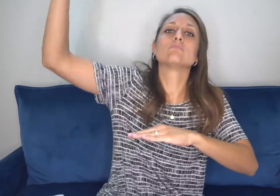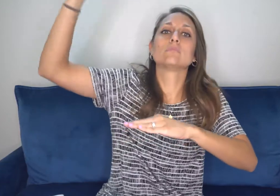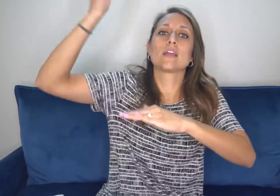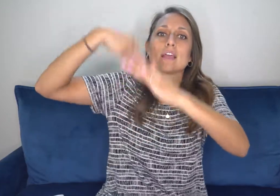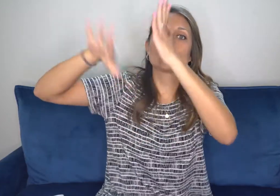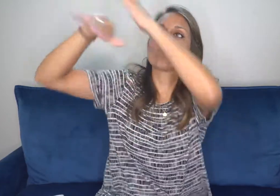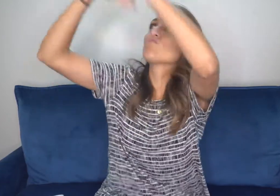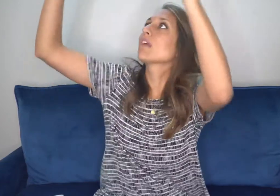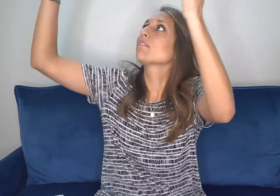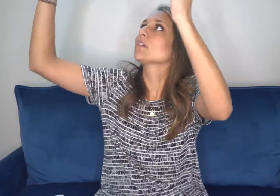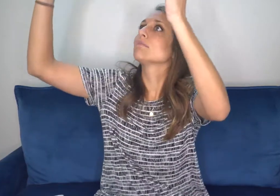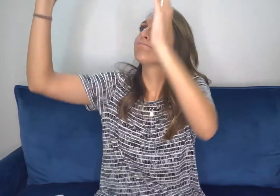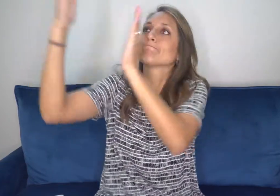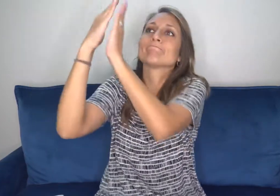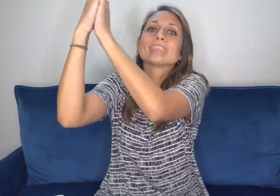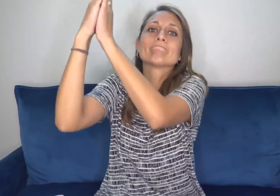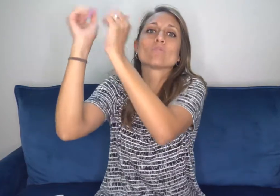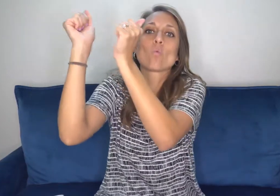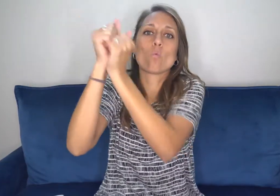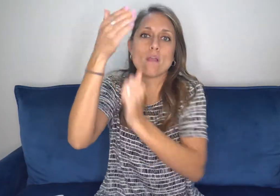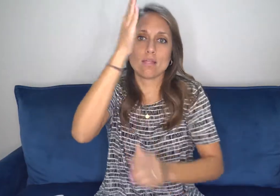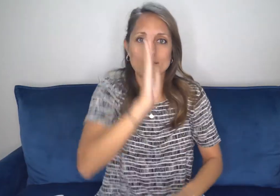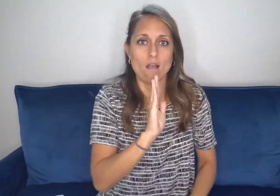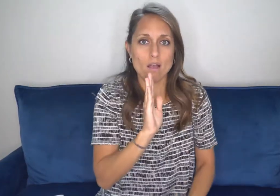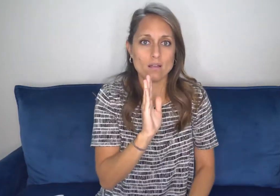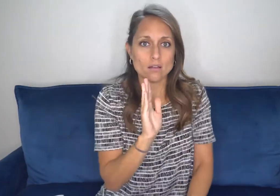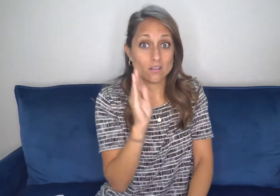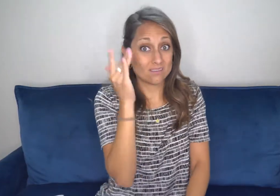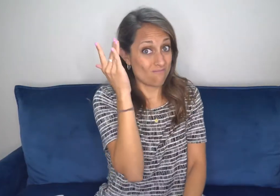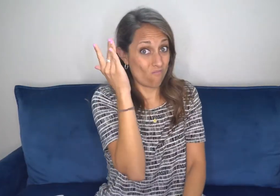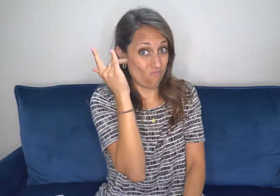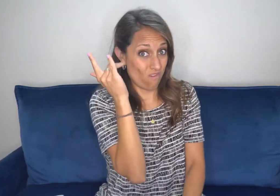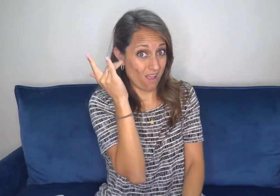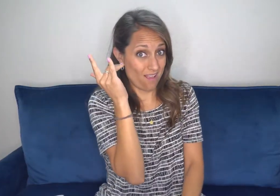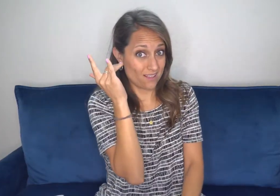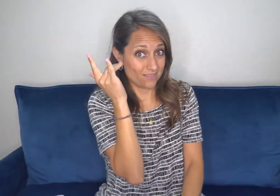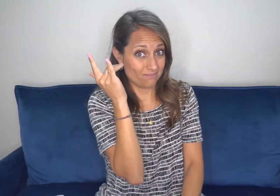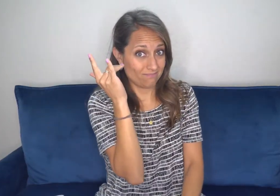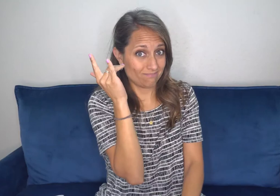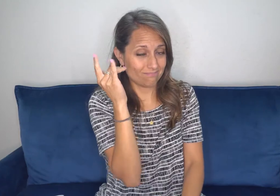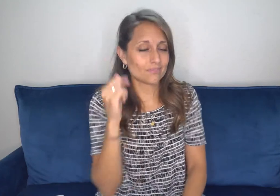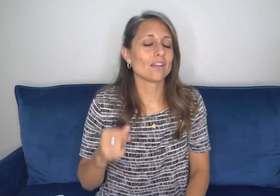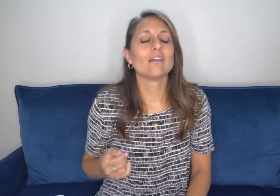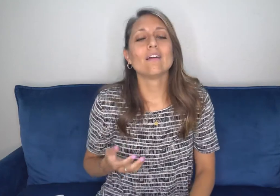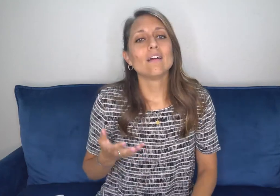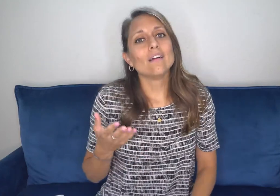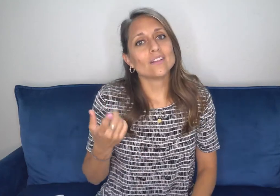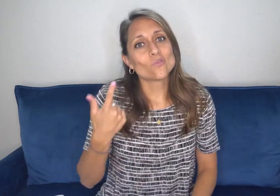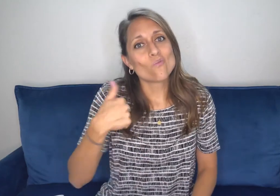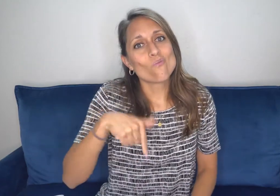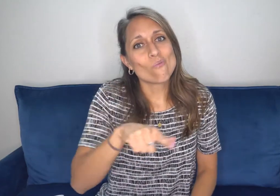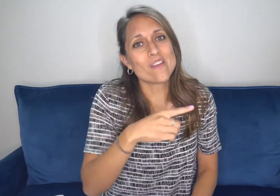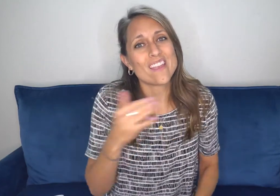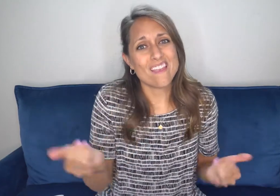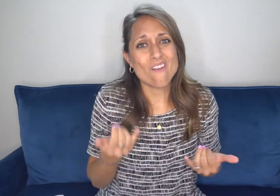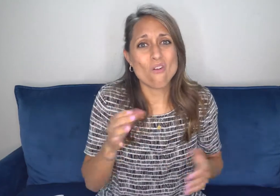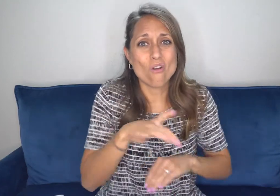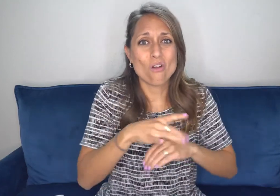ascended into heaven to be with the father. And he did all of this so that we here on earth could